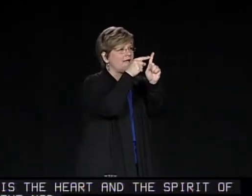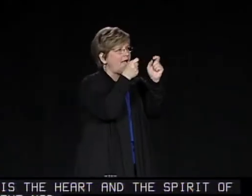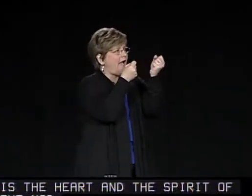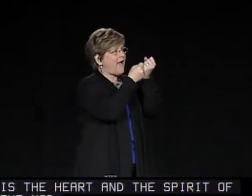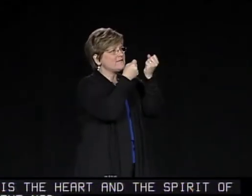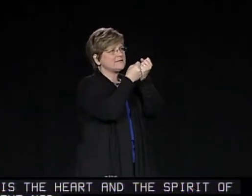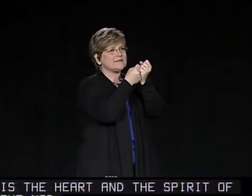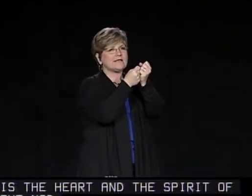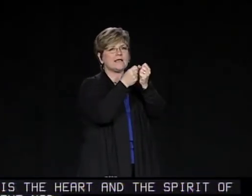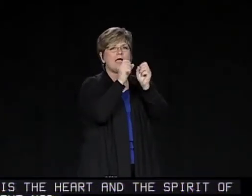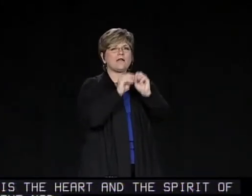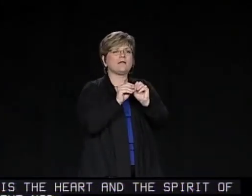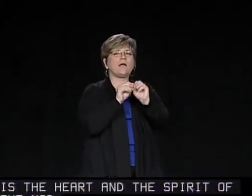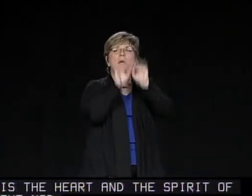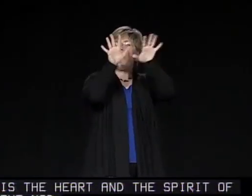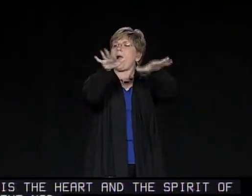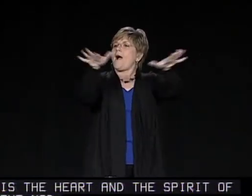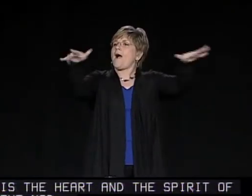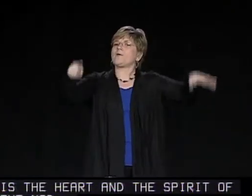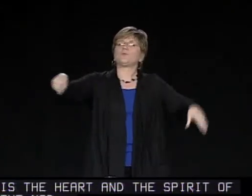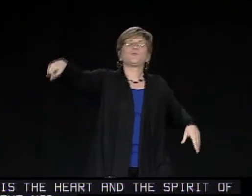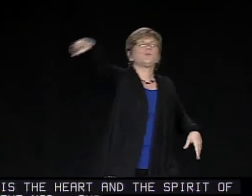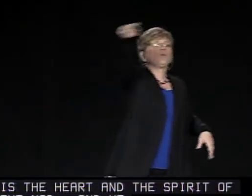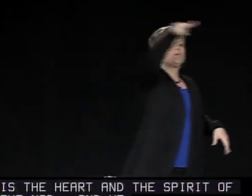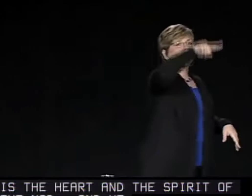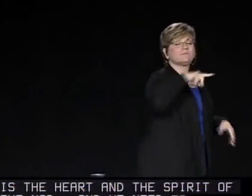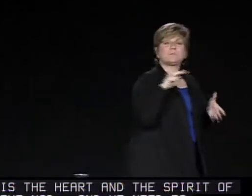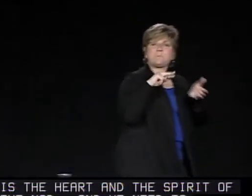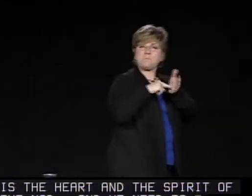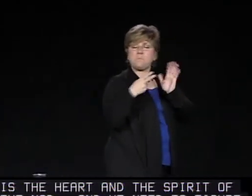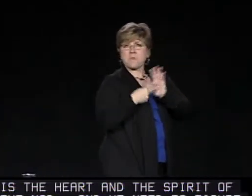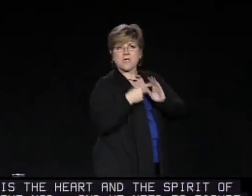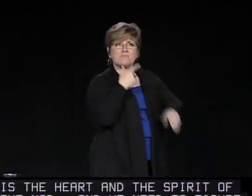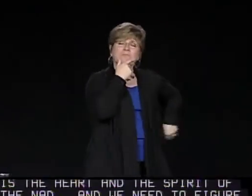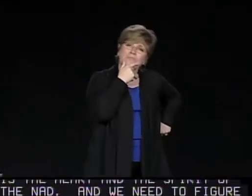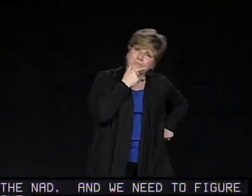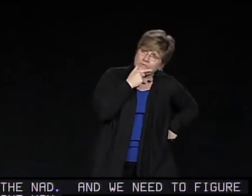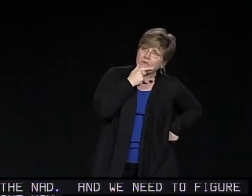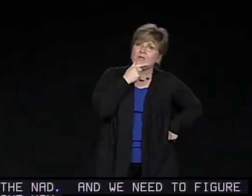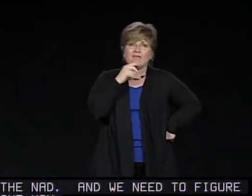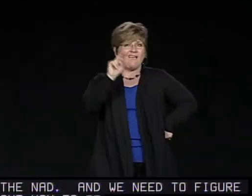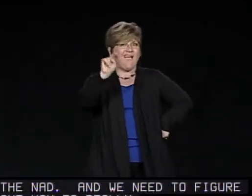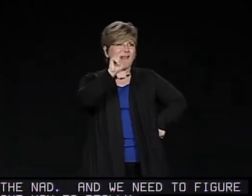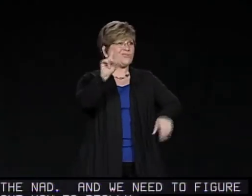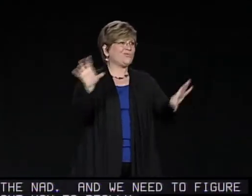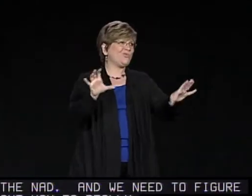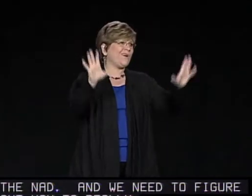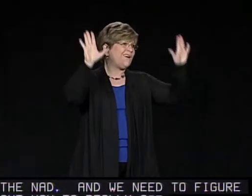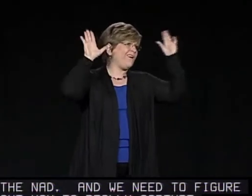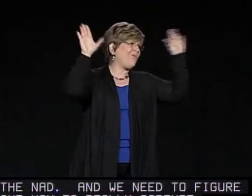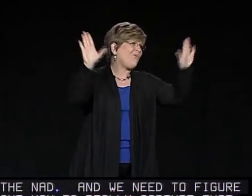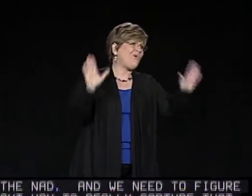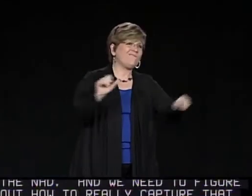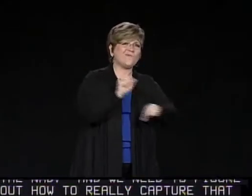And we need to figure out how to really capture that spirit and share it among our members.